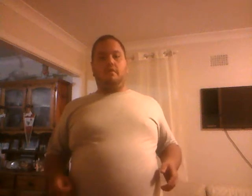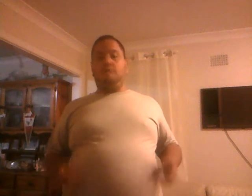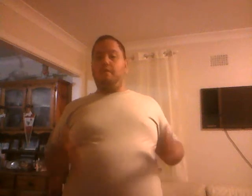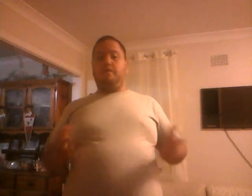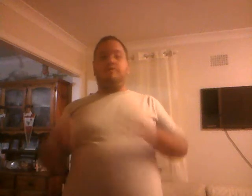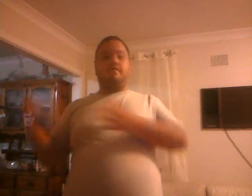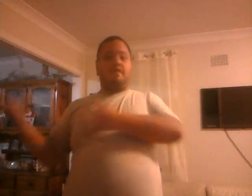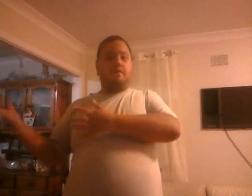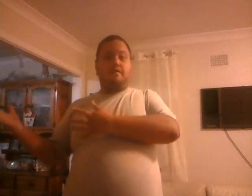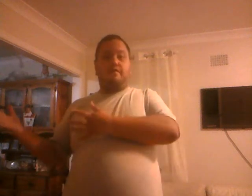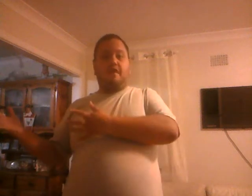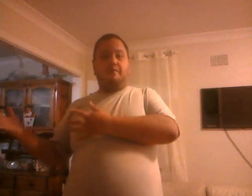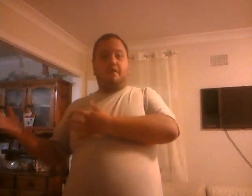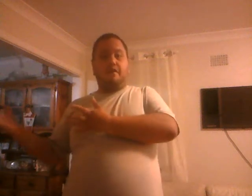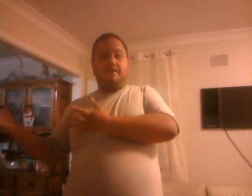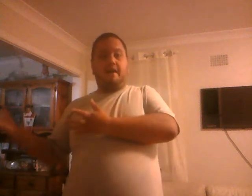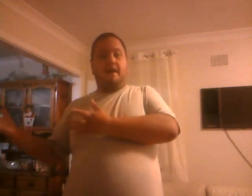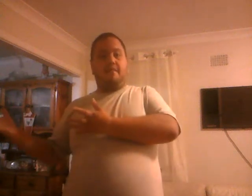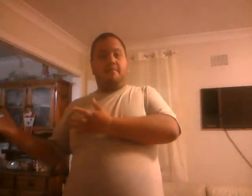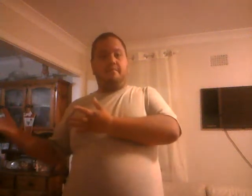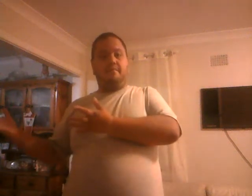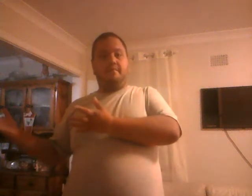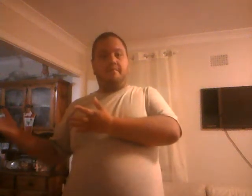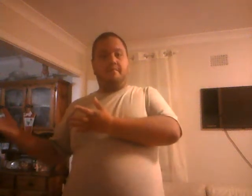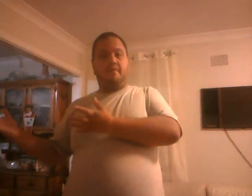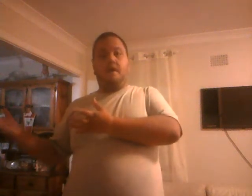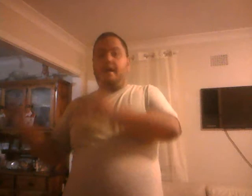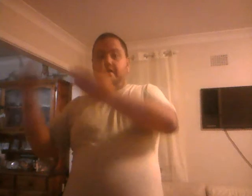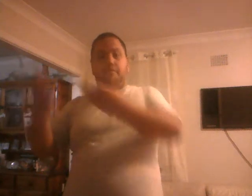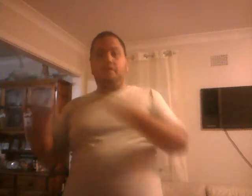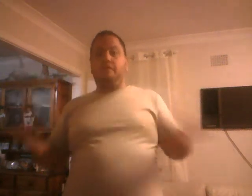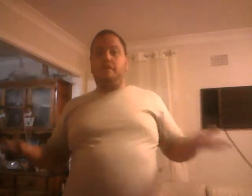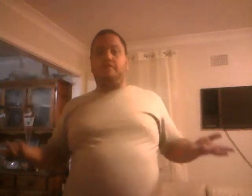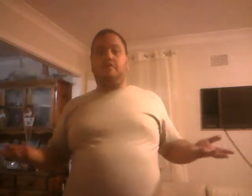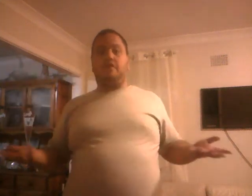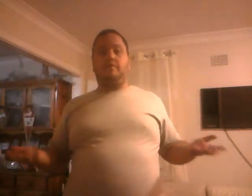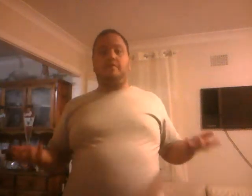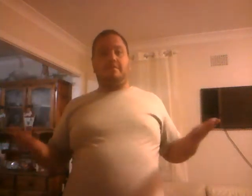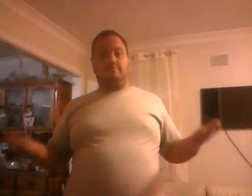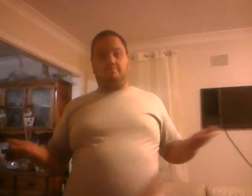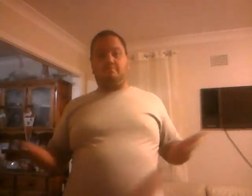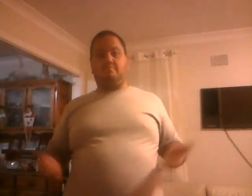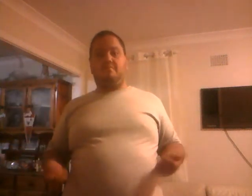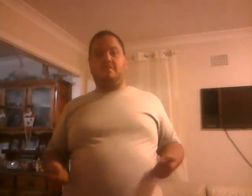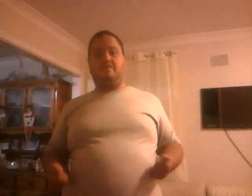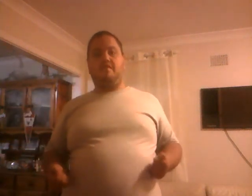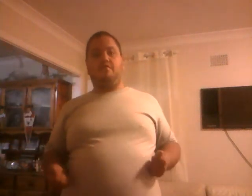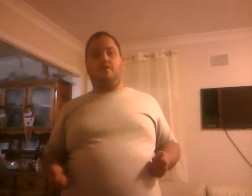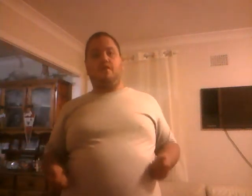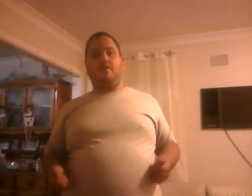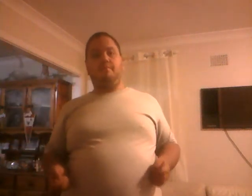They went to, they went to jail because of that. And there's proof in those documents that such things do occur.